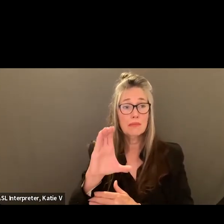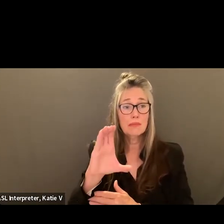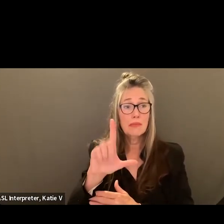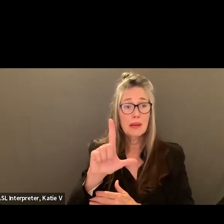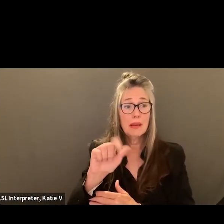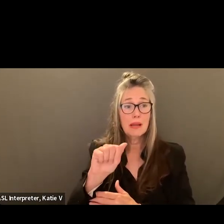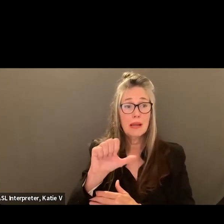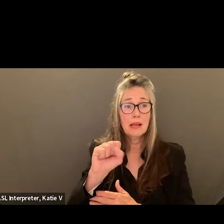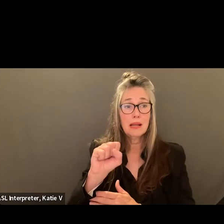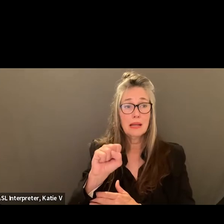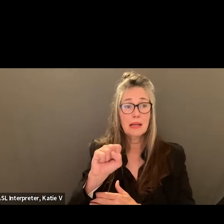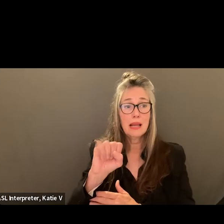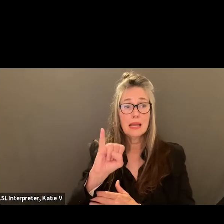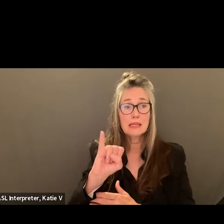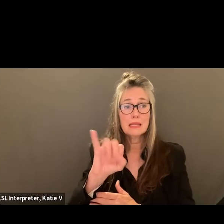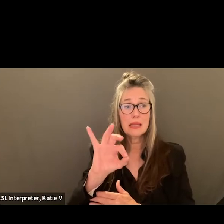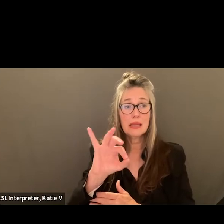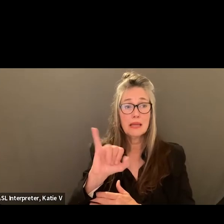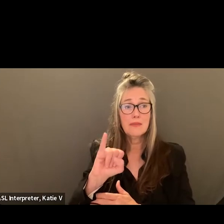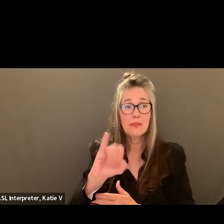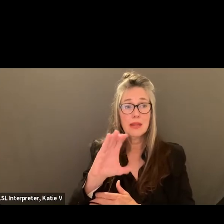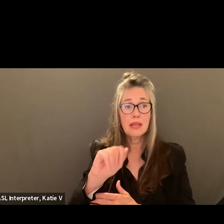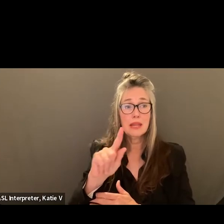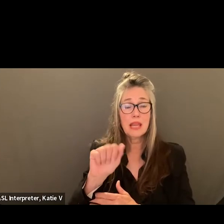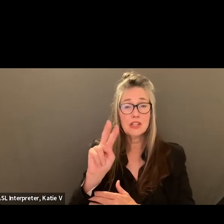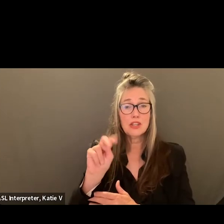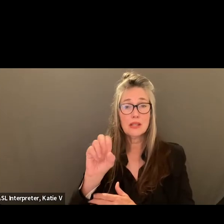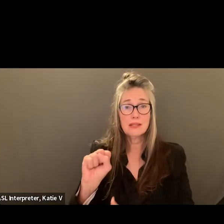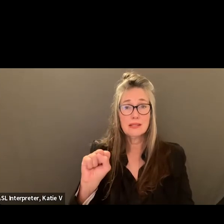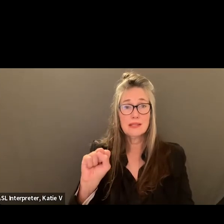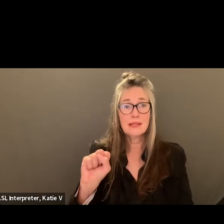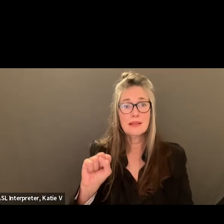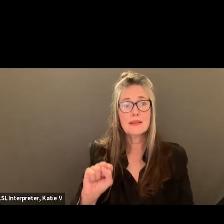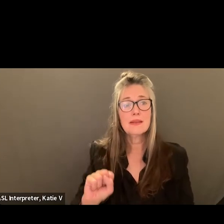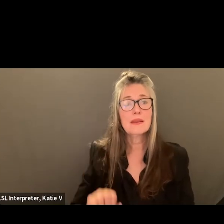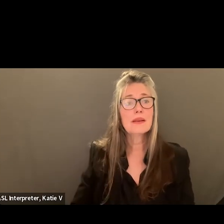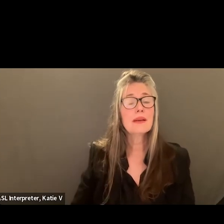Okay. Shortstop. He must have been a shortstop.